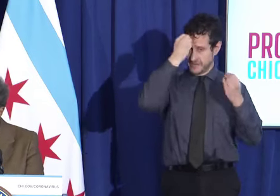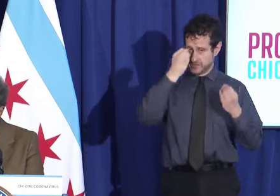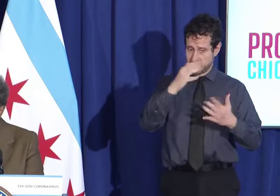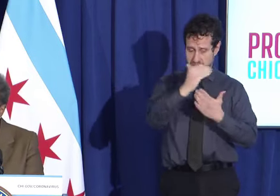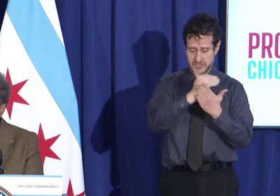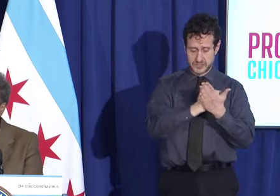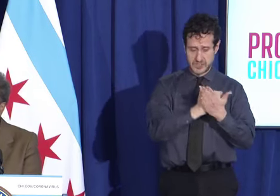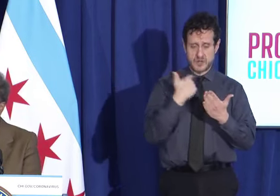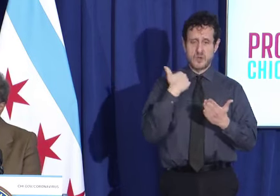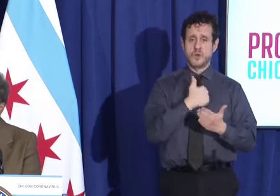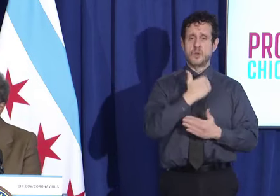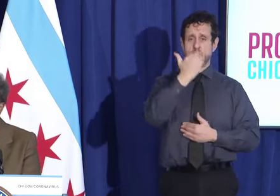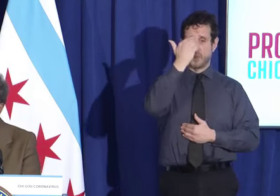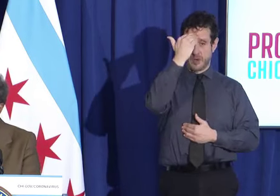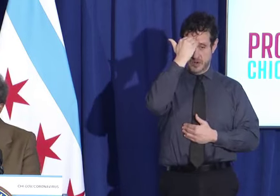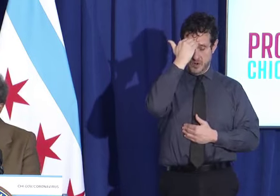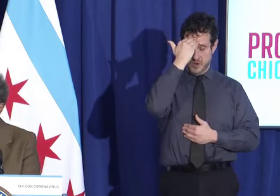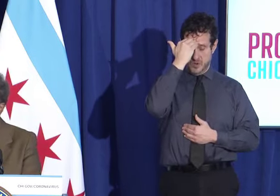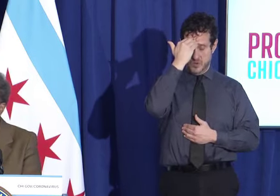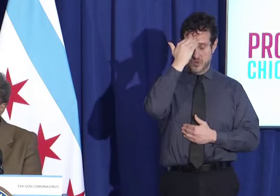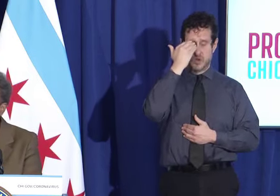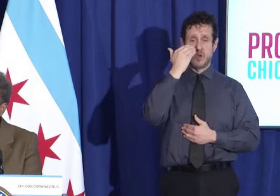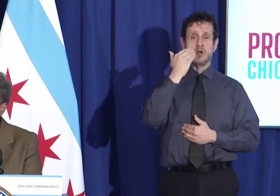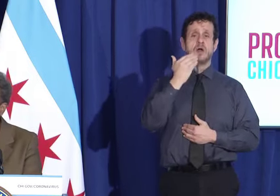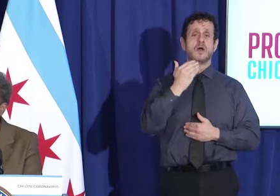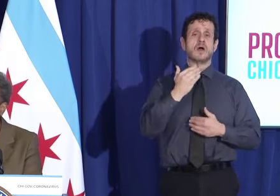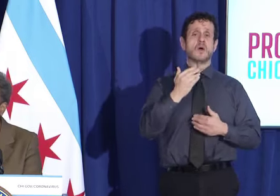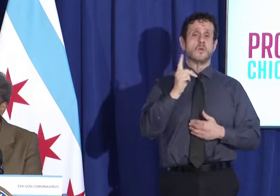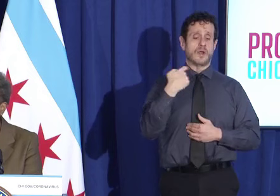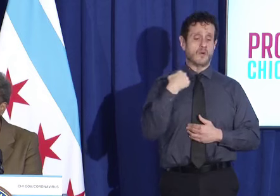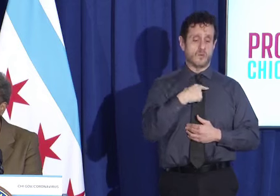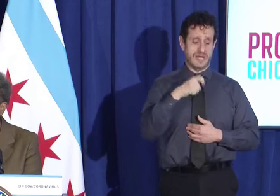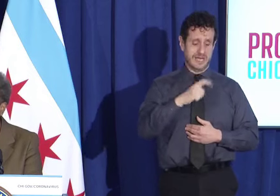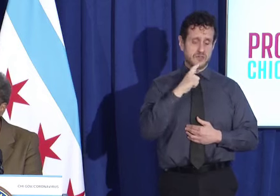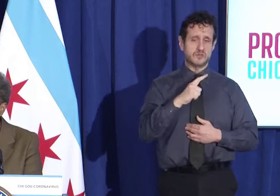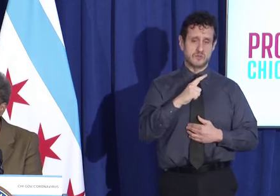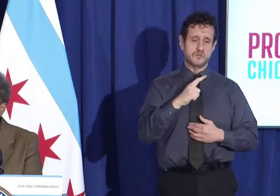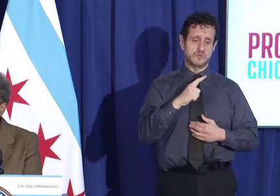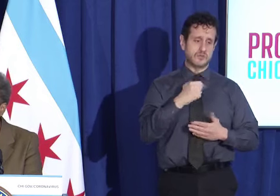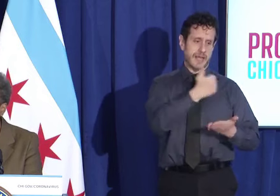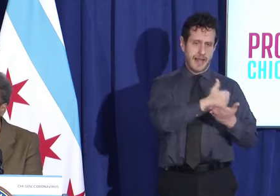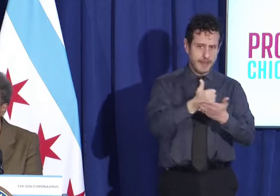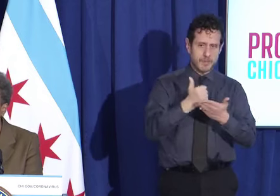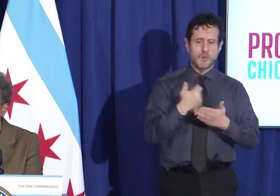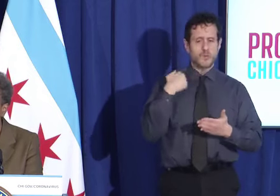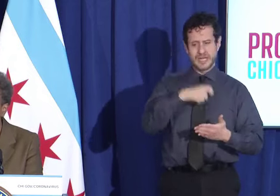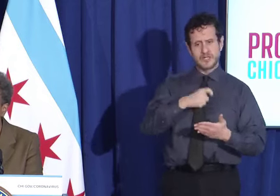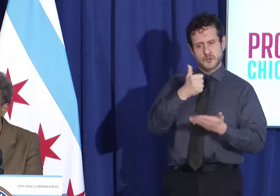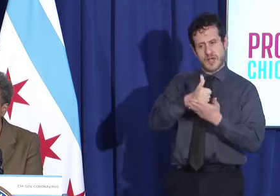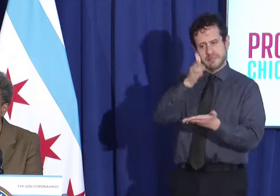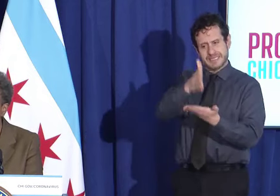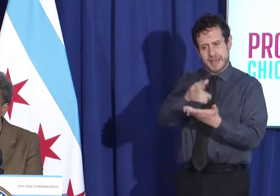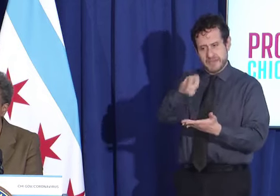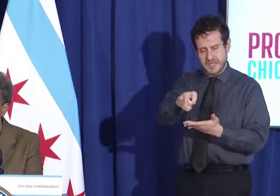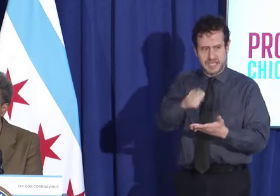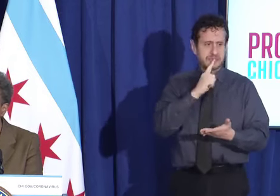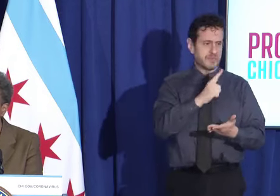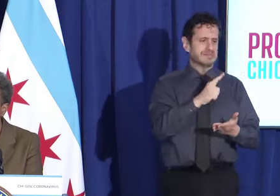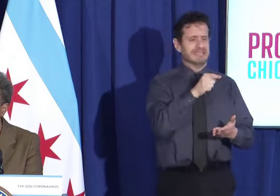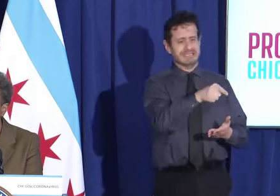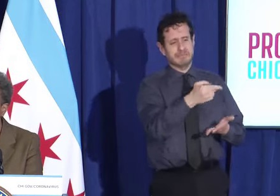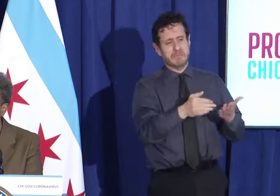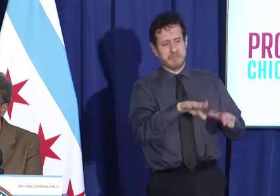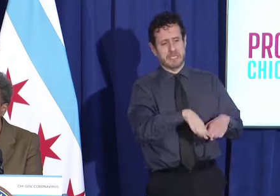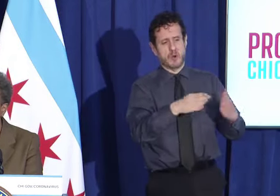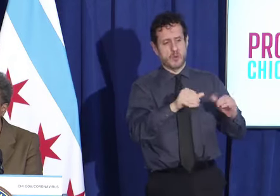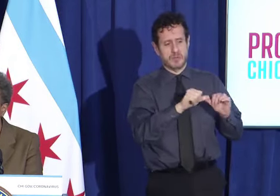know where we need to really lean into certain kinds of interventions, and that's what we're doing. Stacey Bacca from